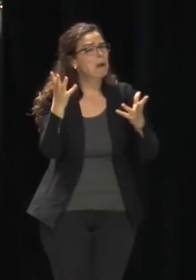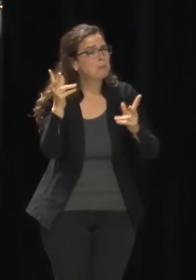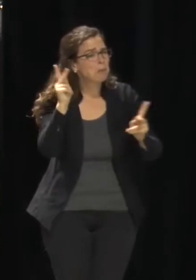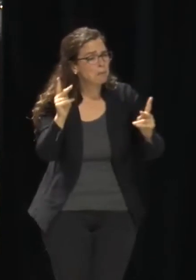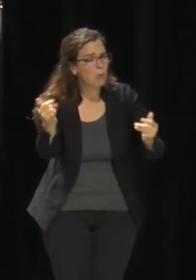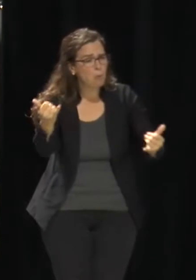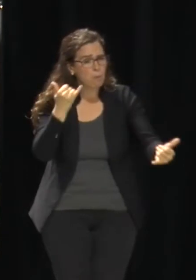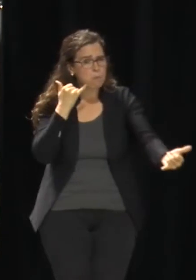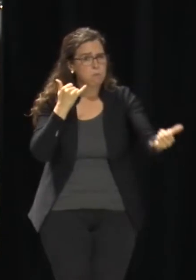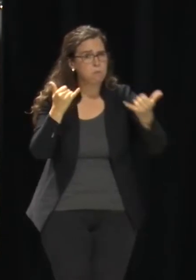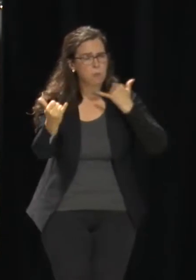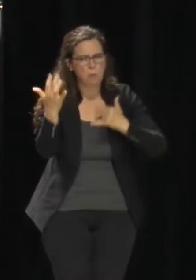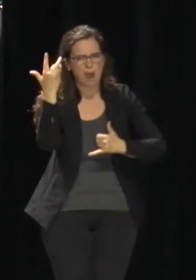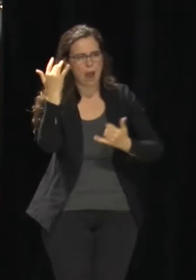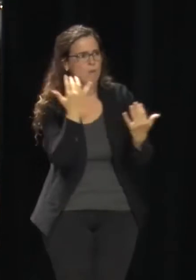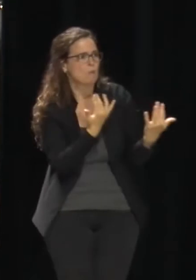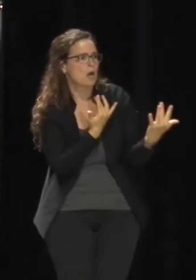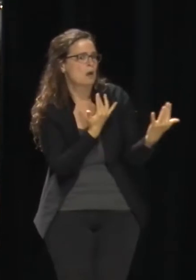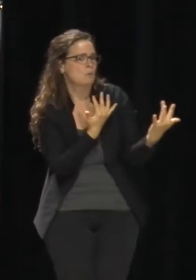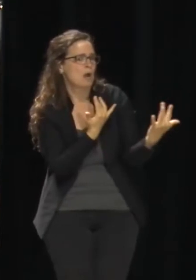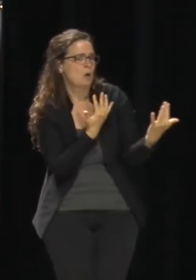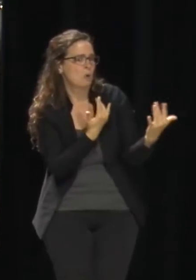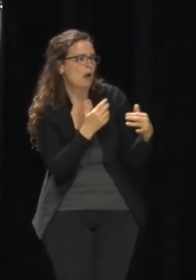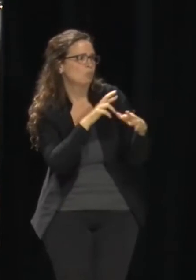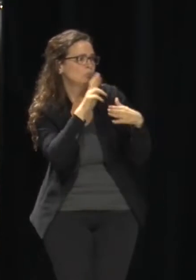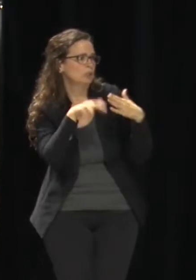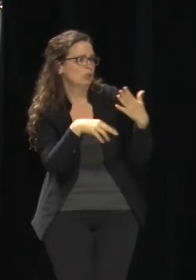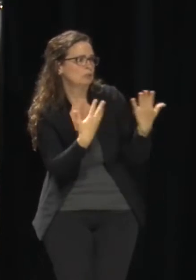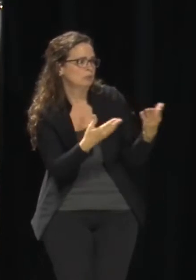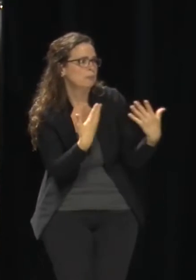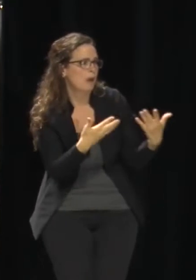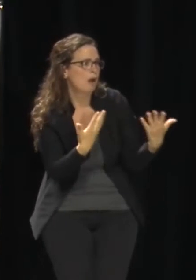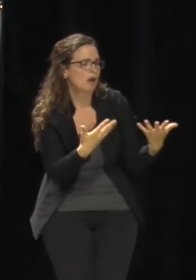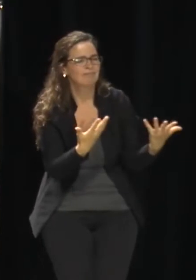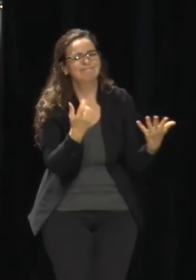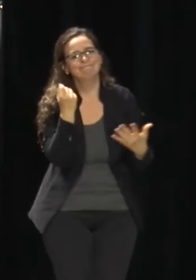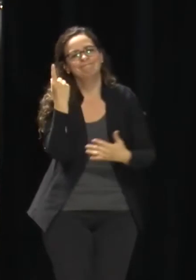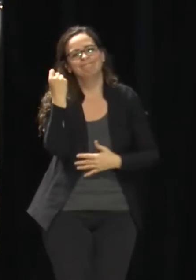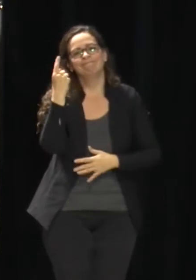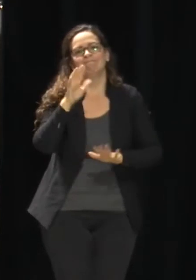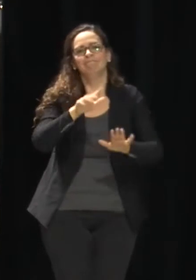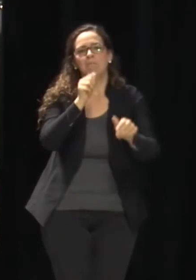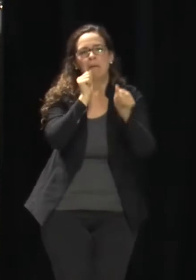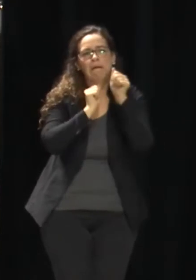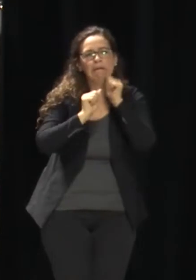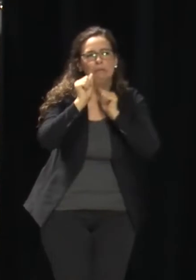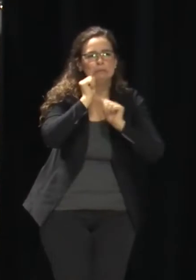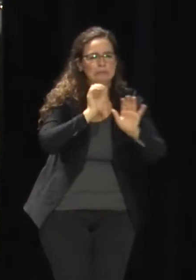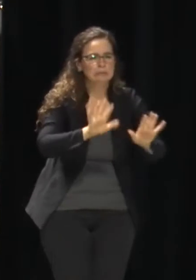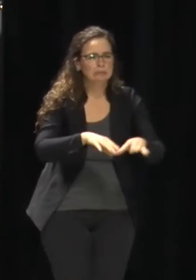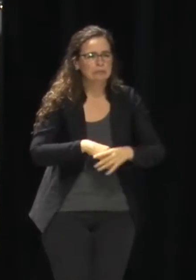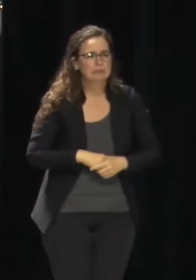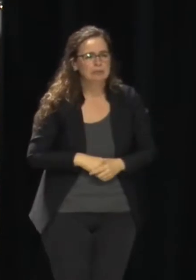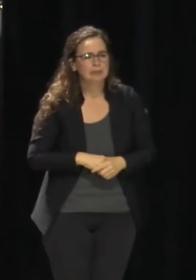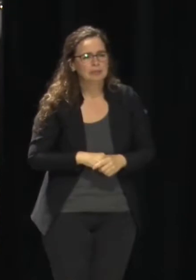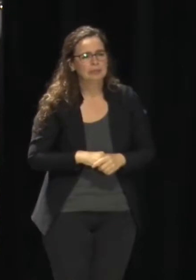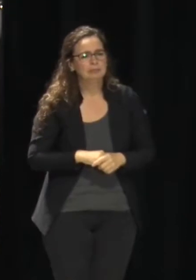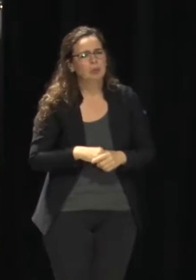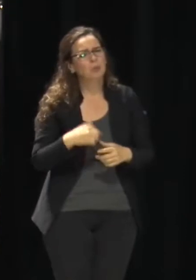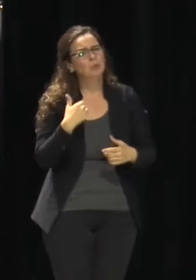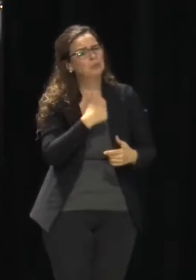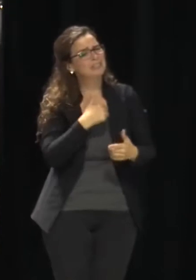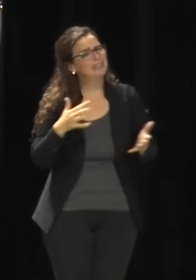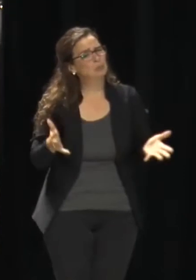demand that we push this infrastructure out quickly so we could meet the demand. We just